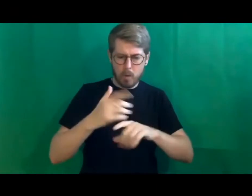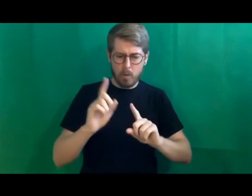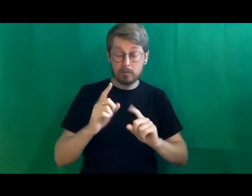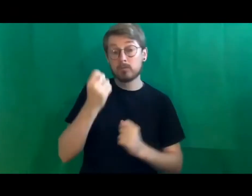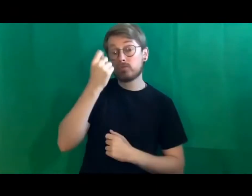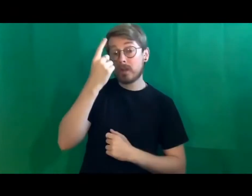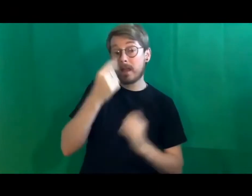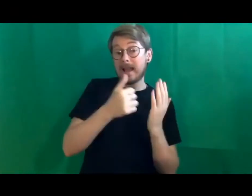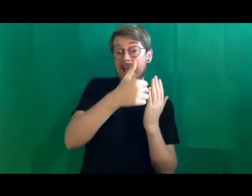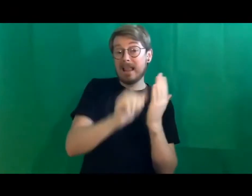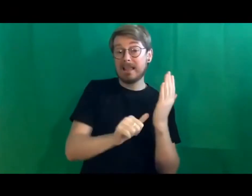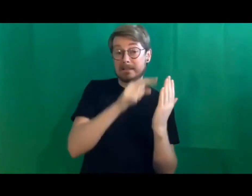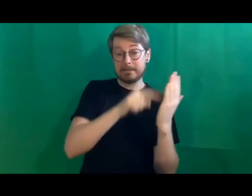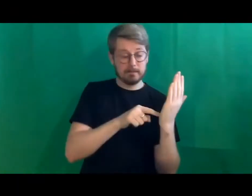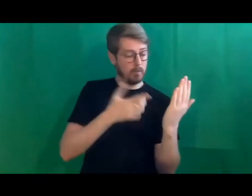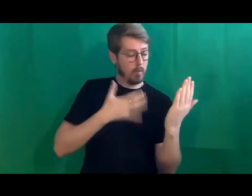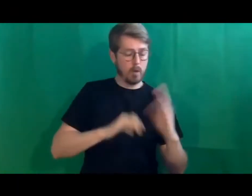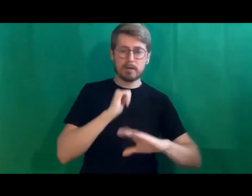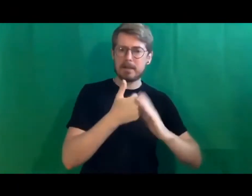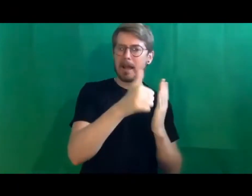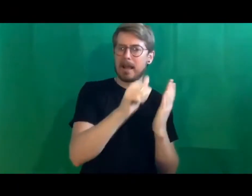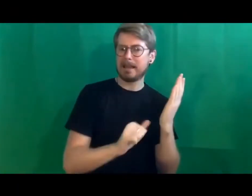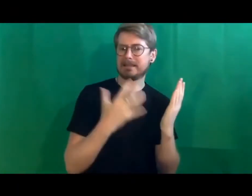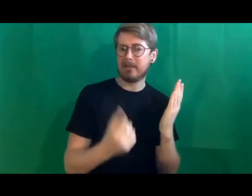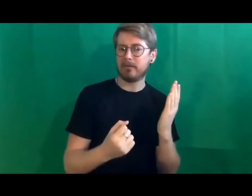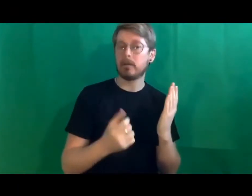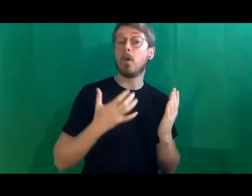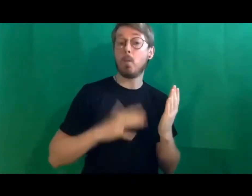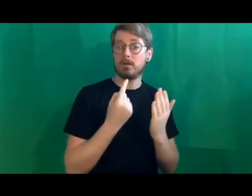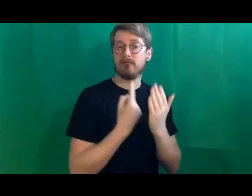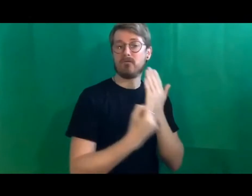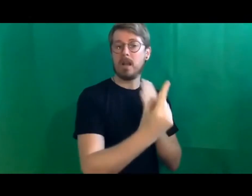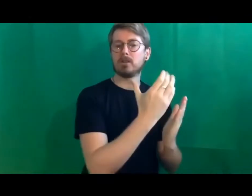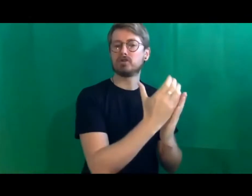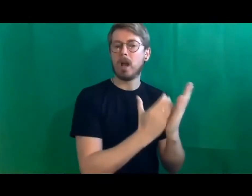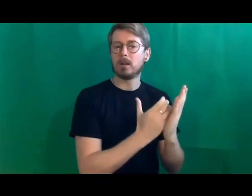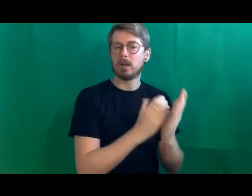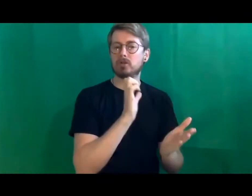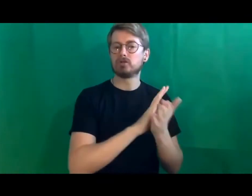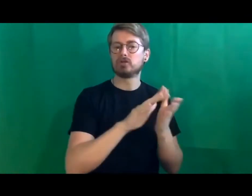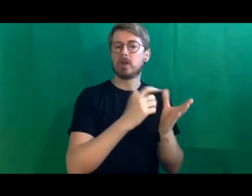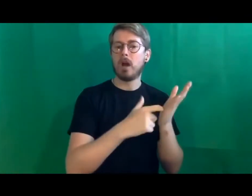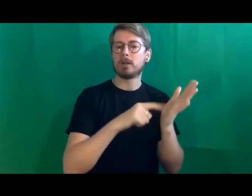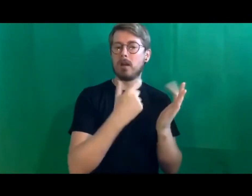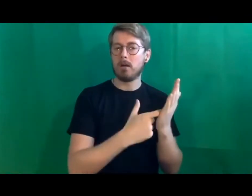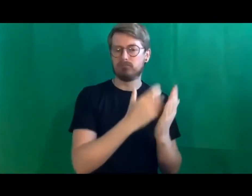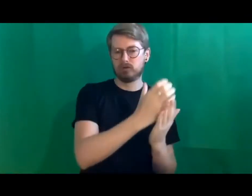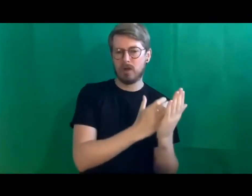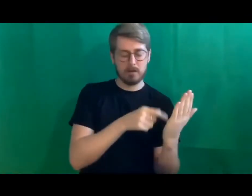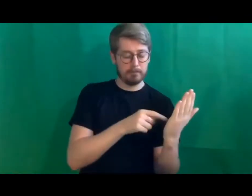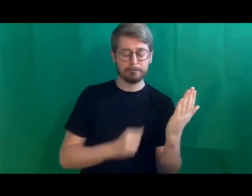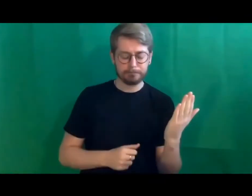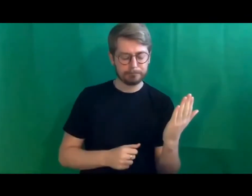of things that we would like to implement as part of a charter, a freelance charter and as soon as we started